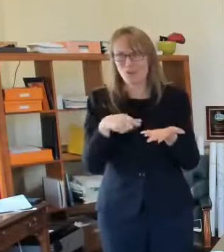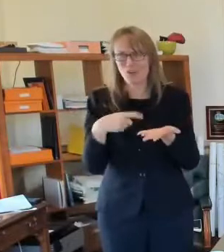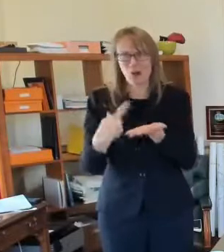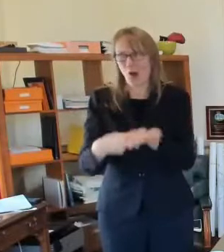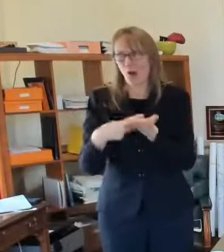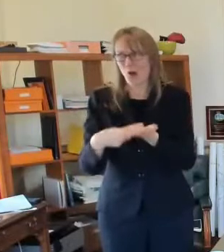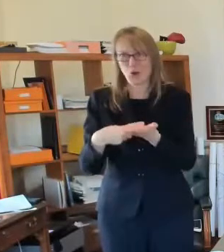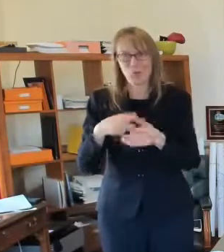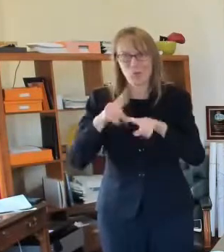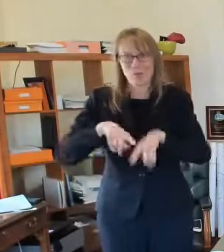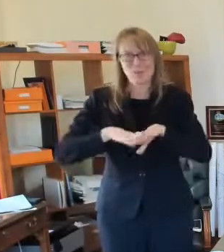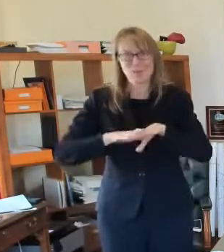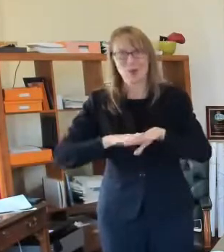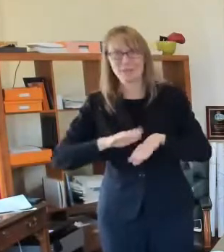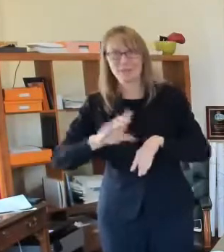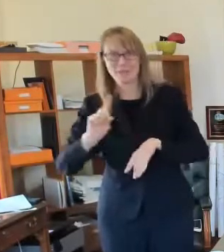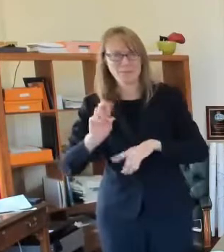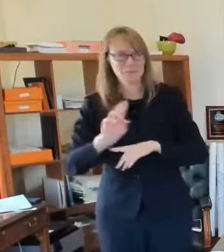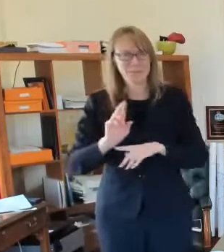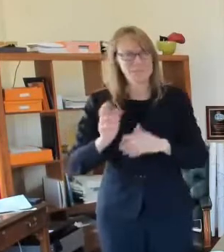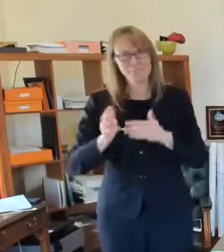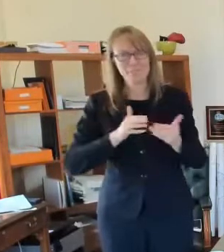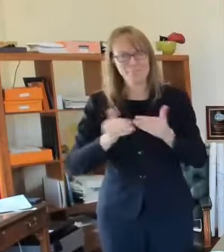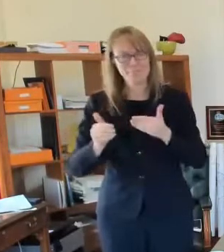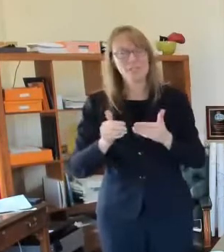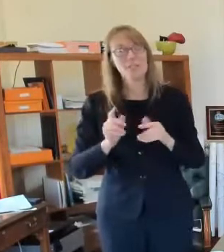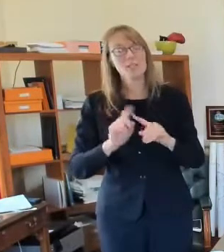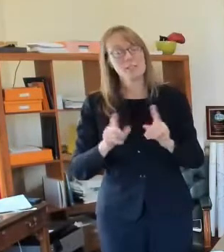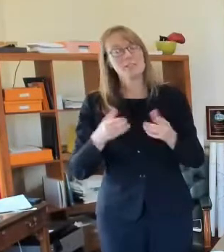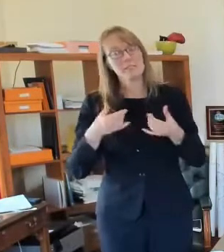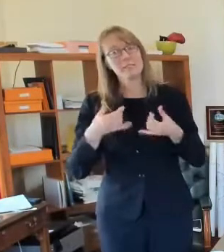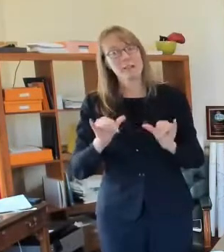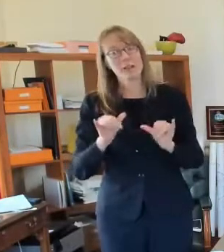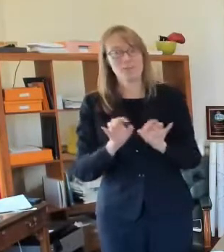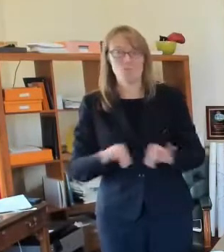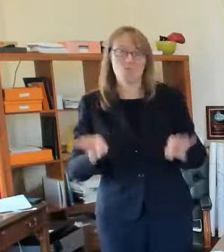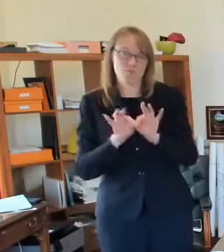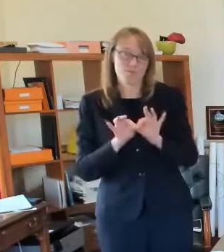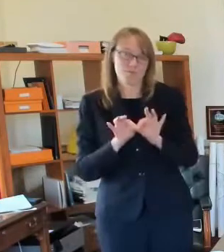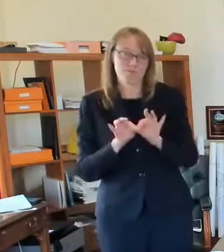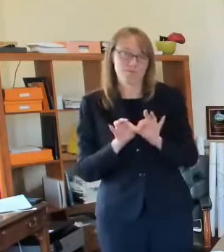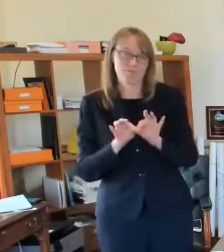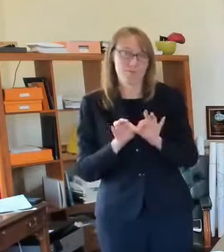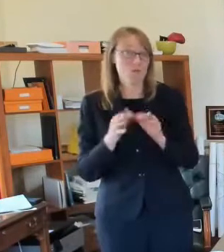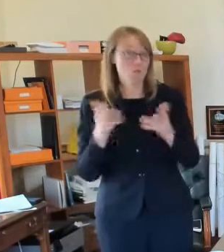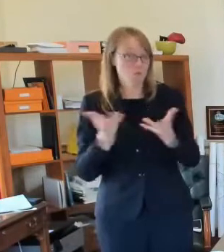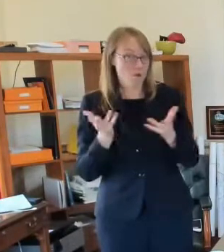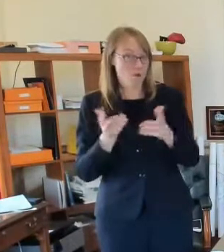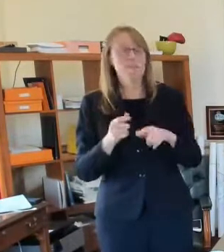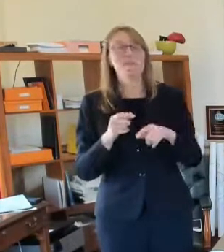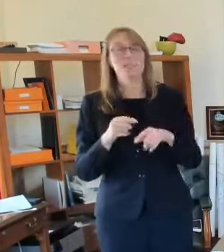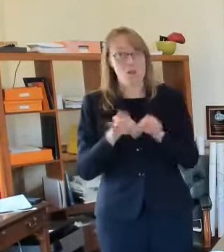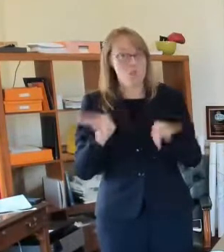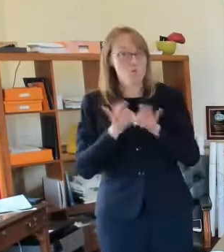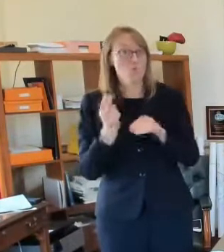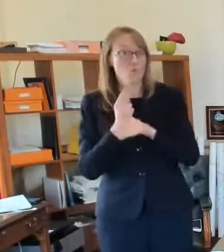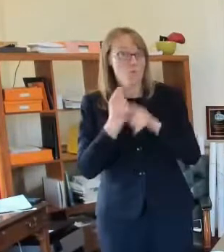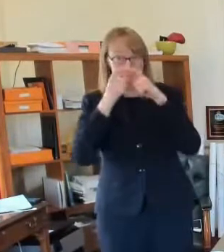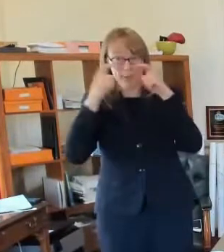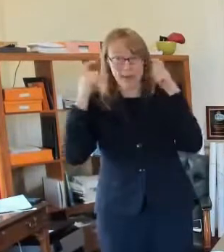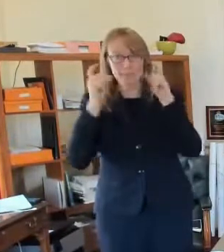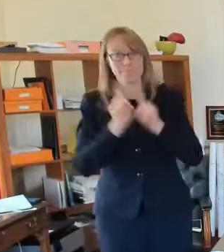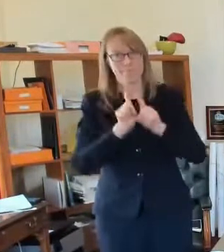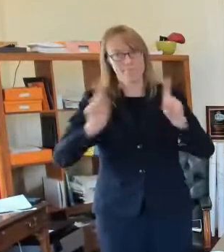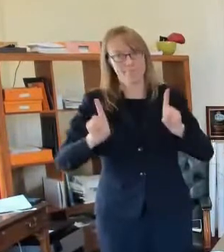distance so two more questions adam's questions somewhat related to covid wants to know if um with all the talk of the vaccine